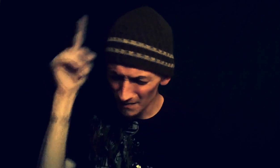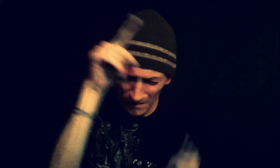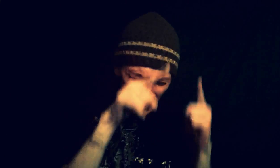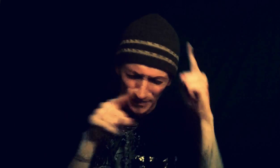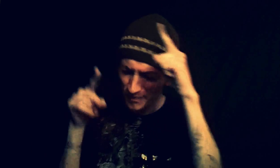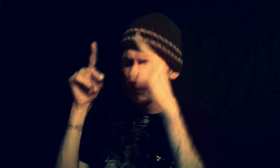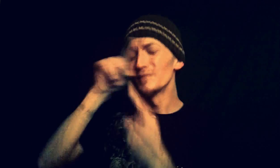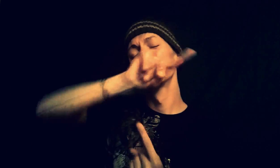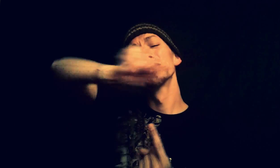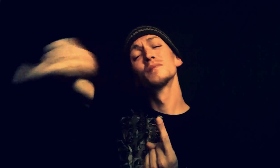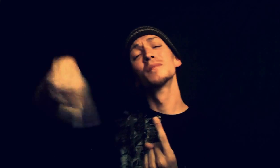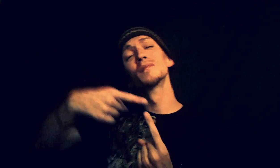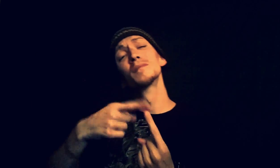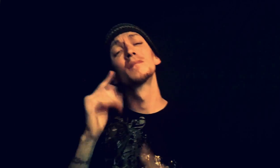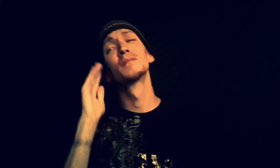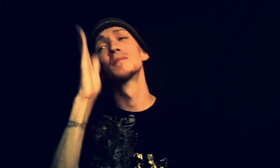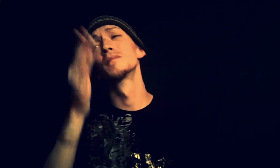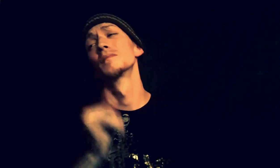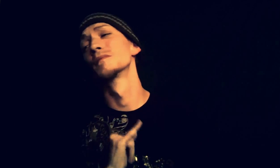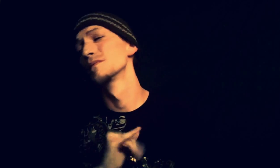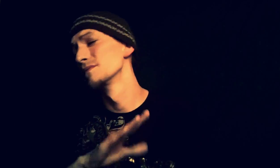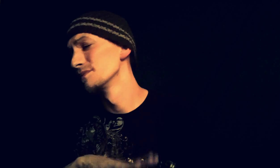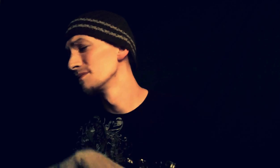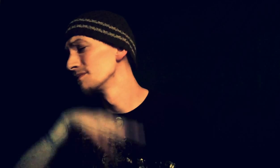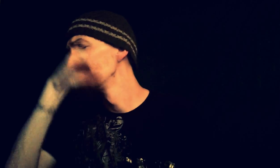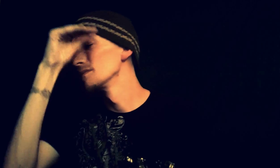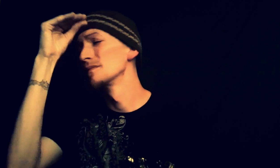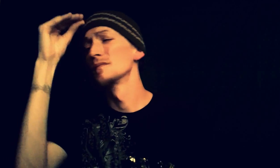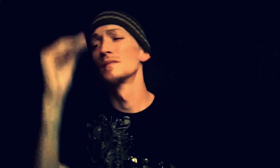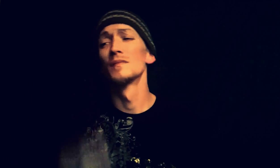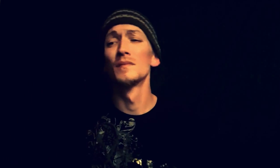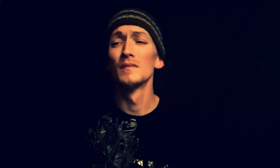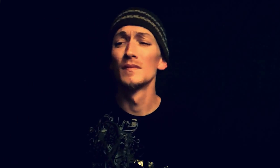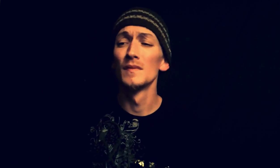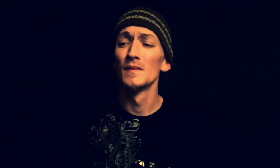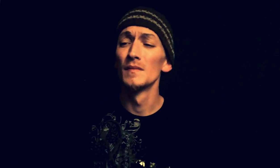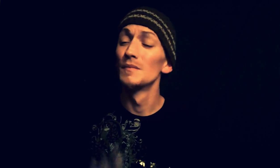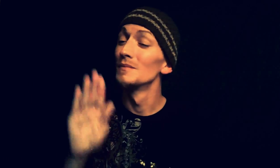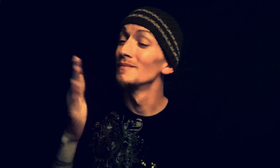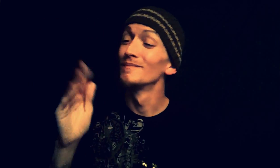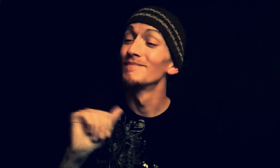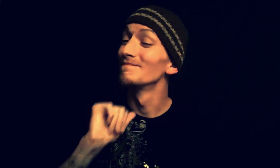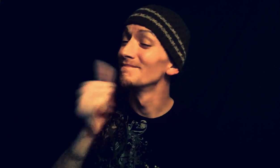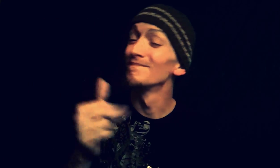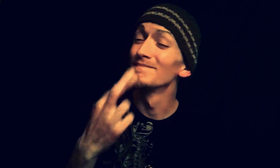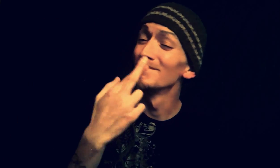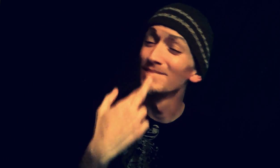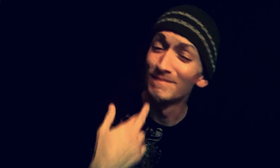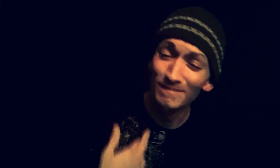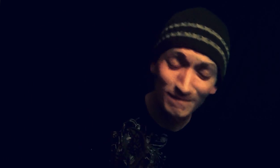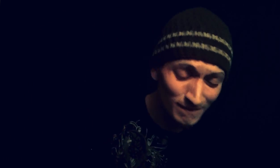wonder when we're hiding now Ruins in the air,